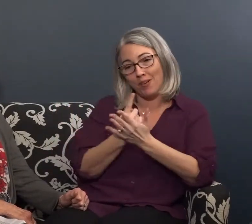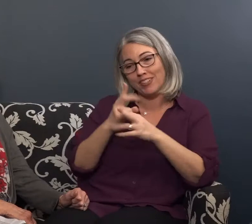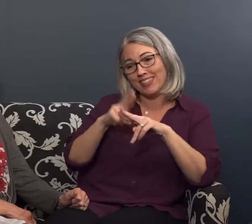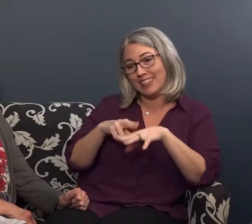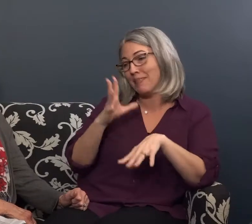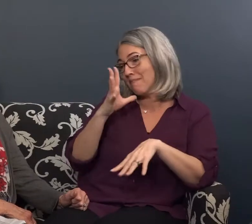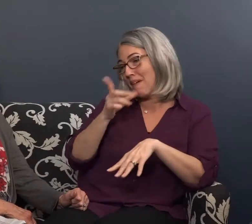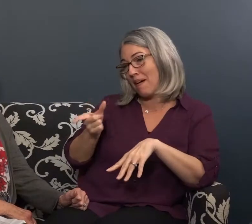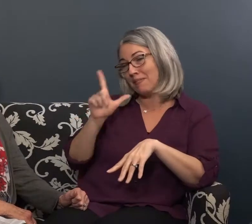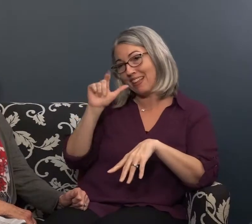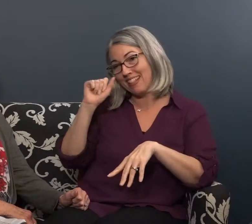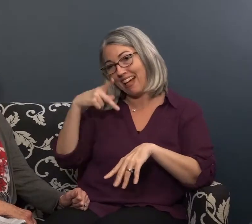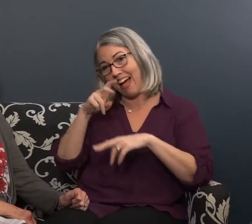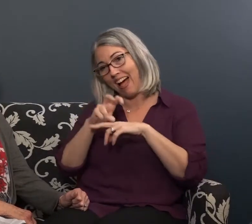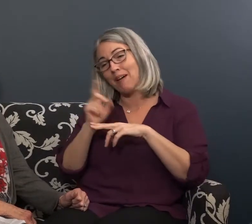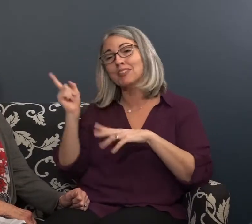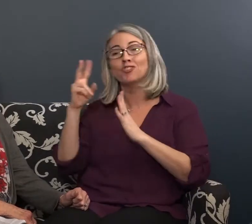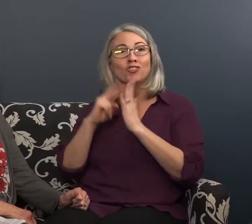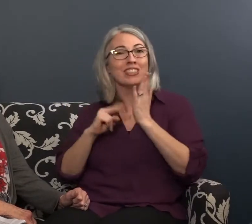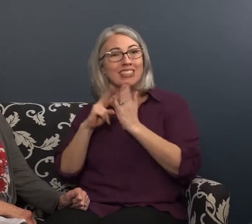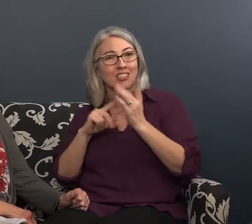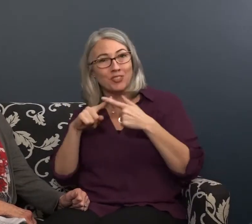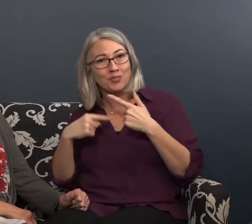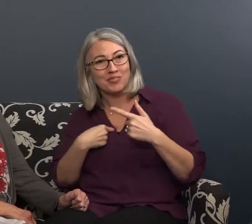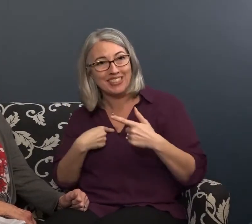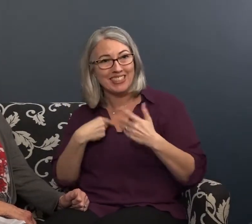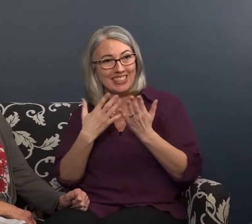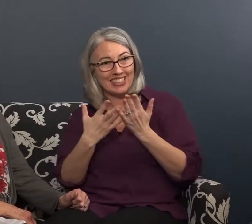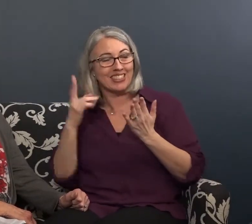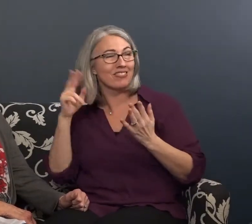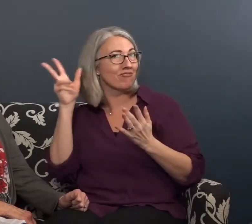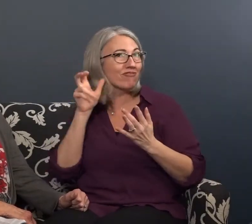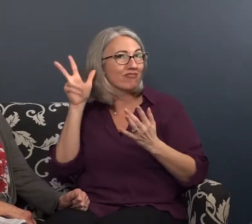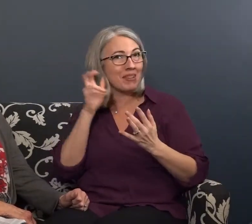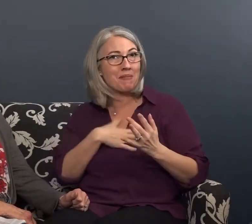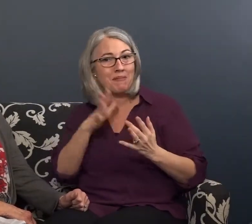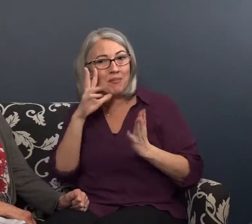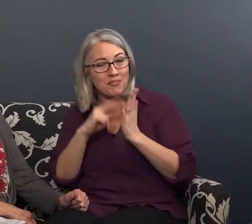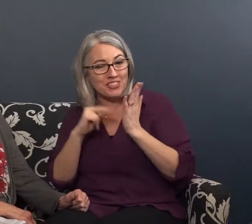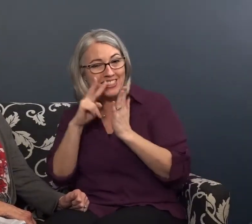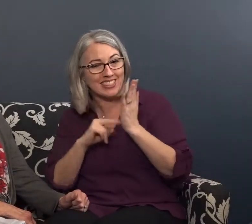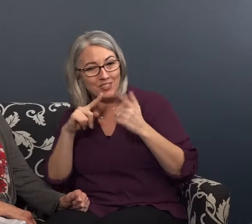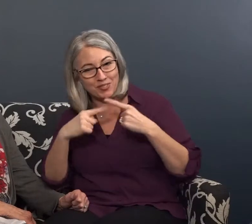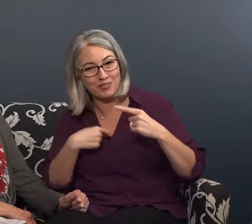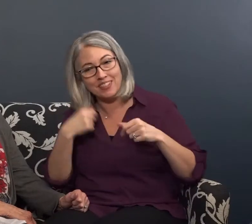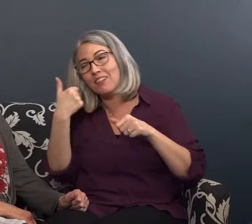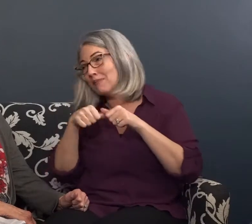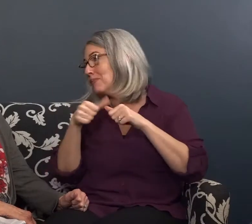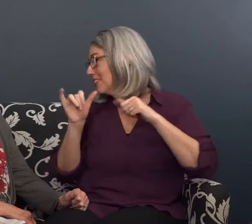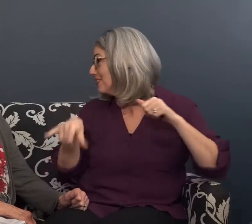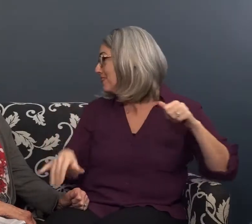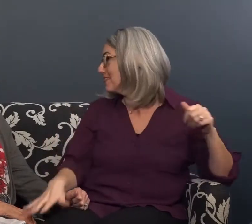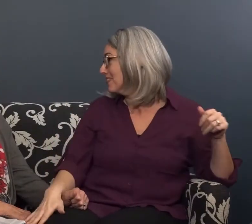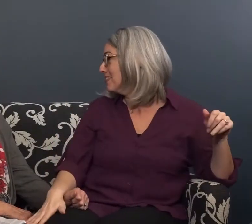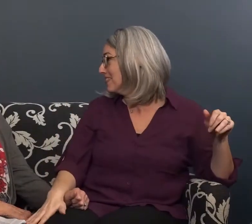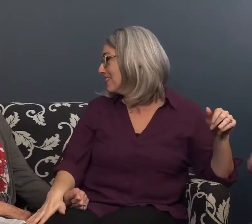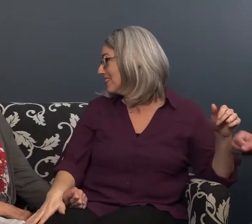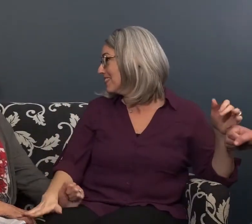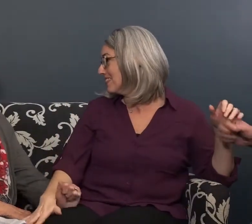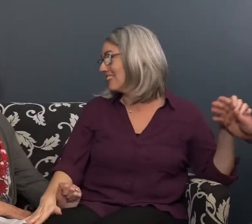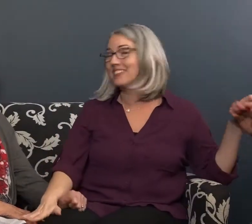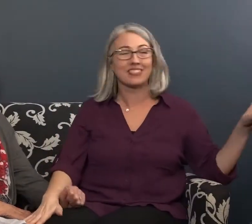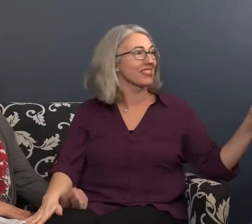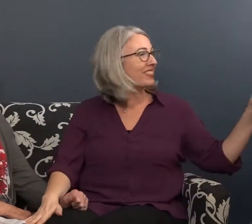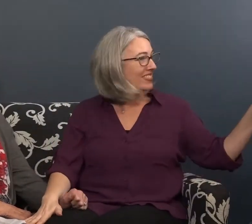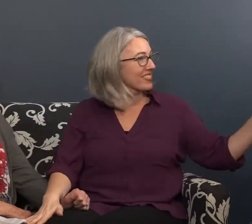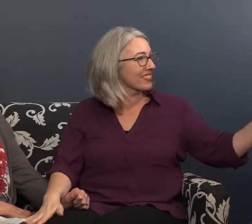and I know that I spent hours sitting in my mother's lap just listening to you read to me I remember